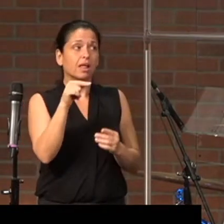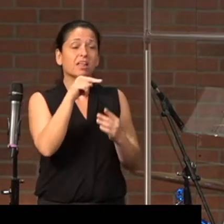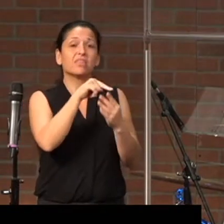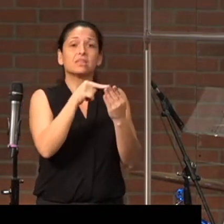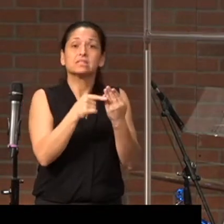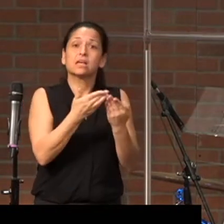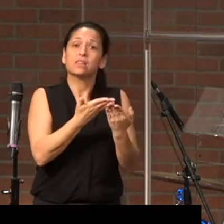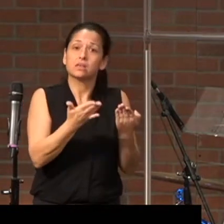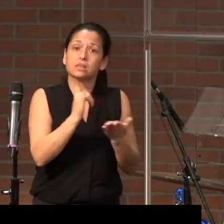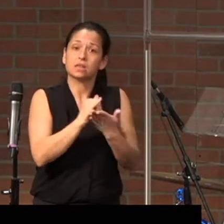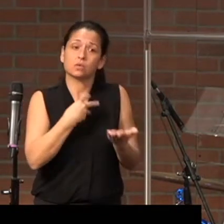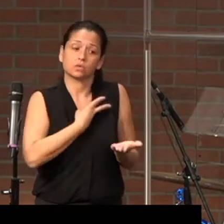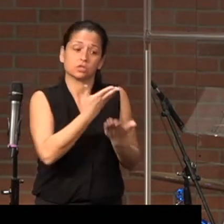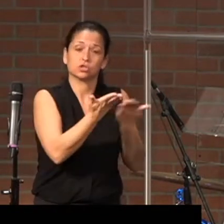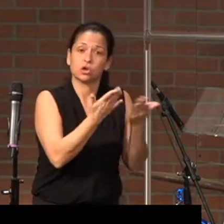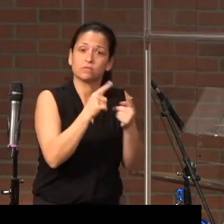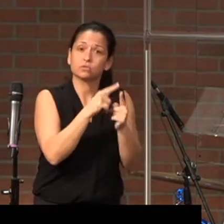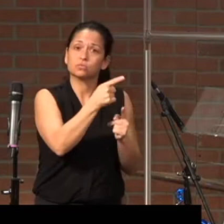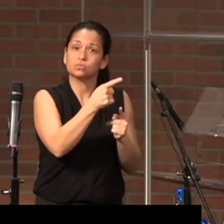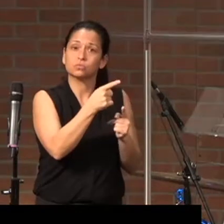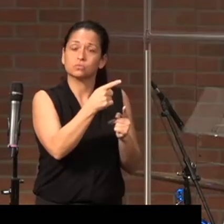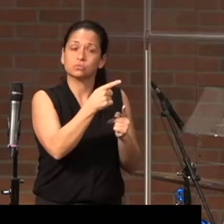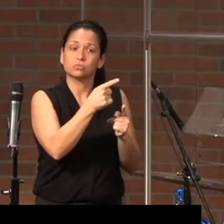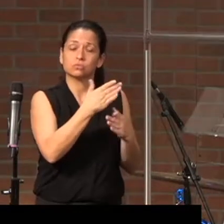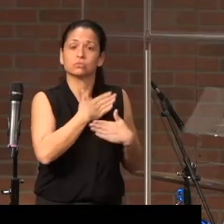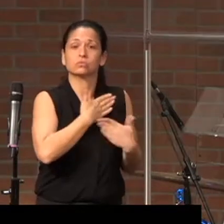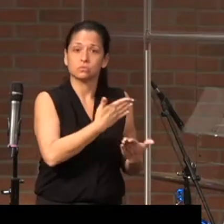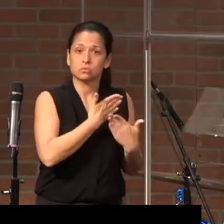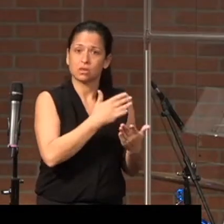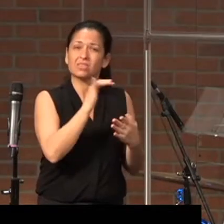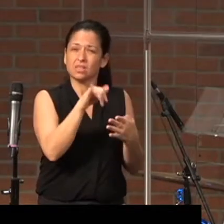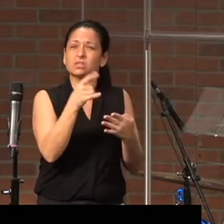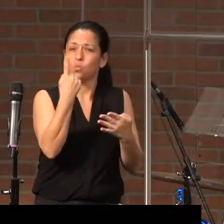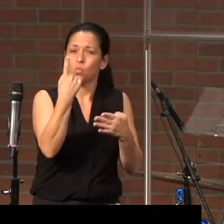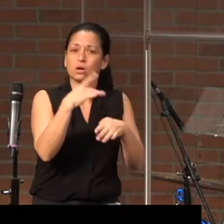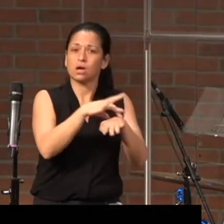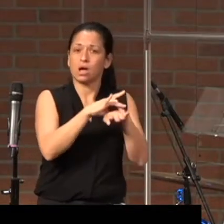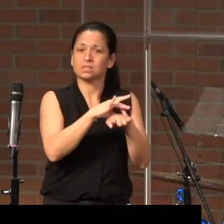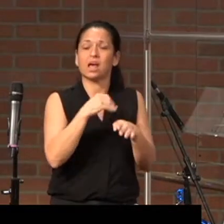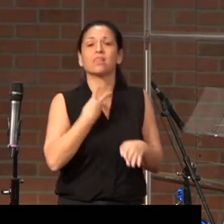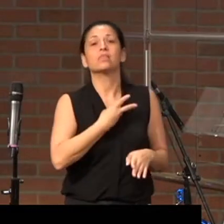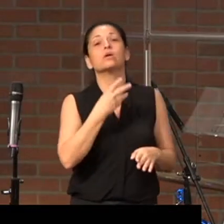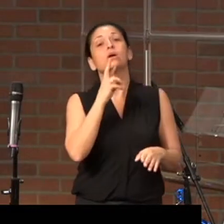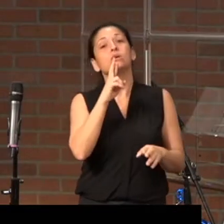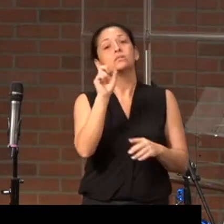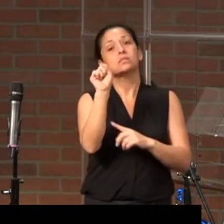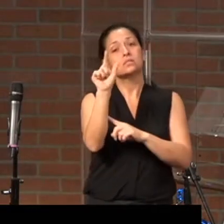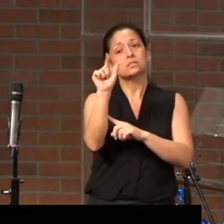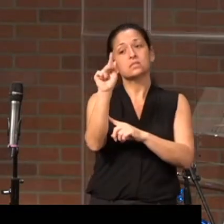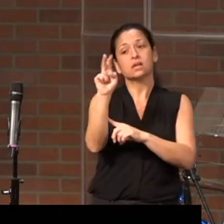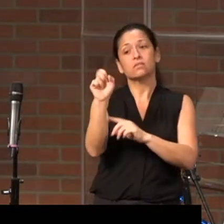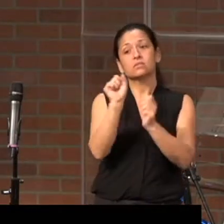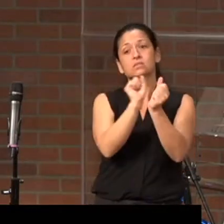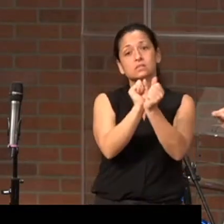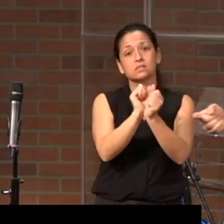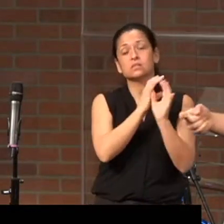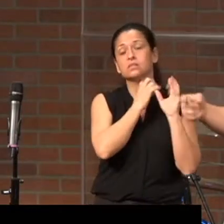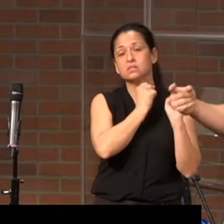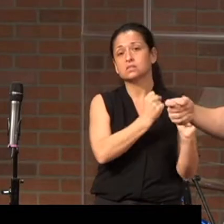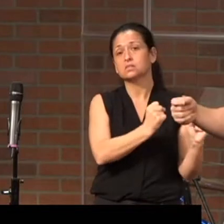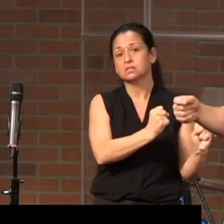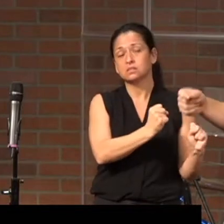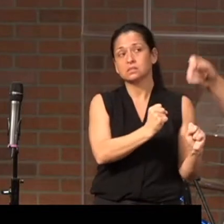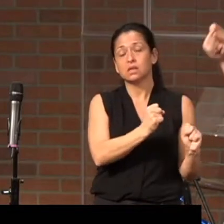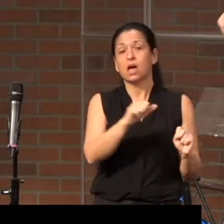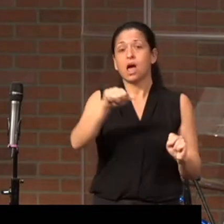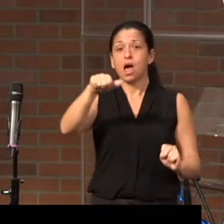things that we serve. That's one context, that we are slaves held captive. The other context,